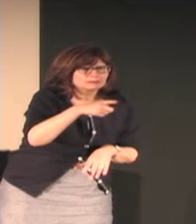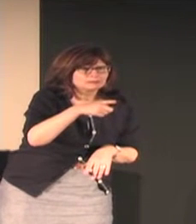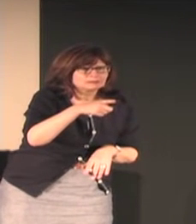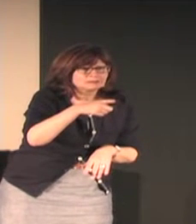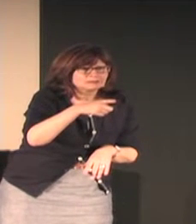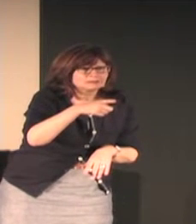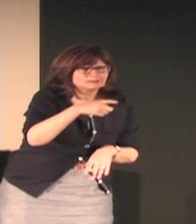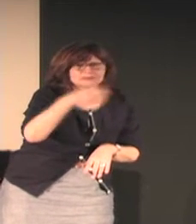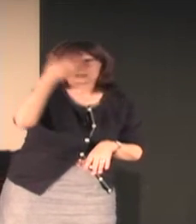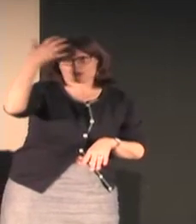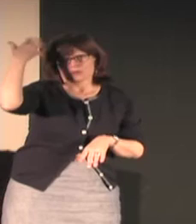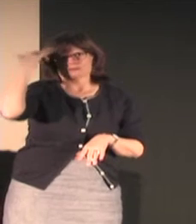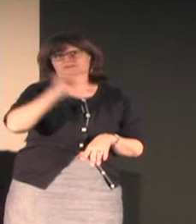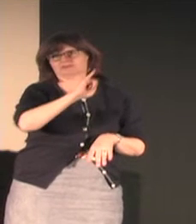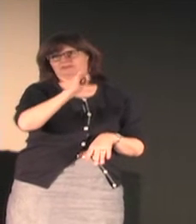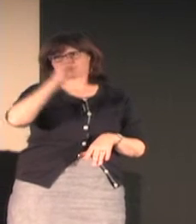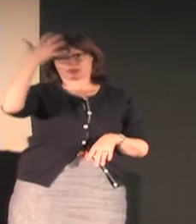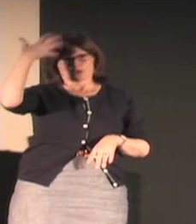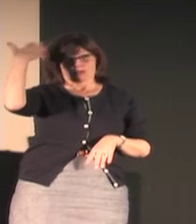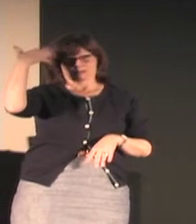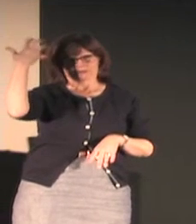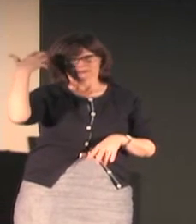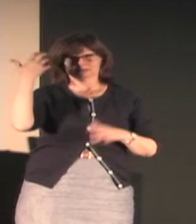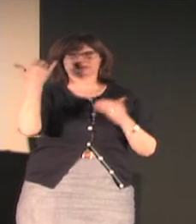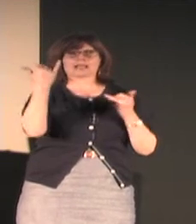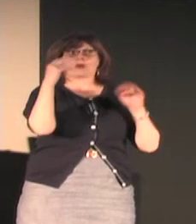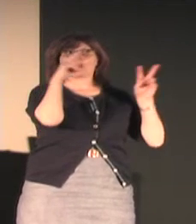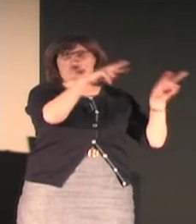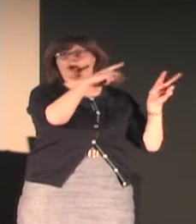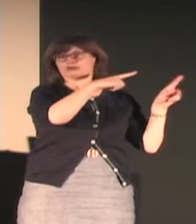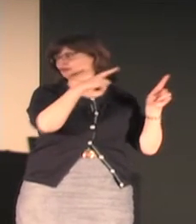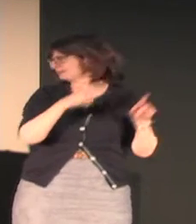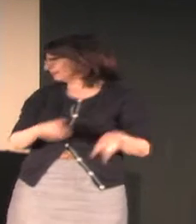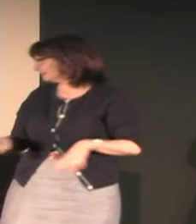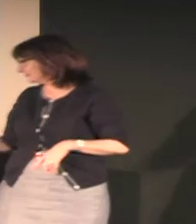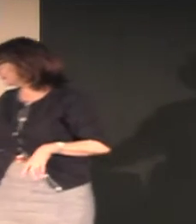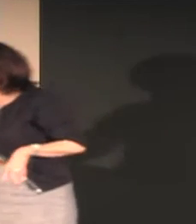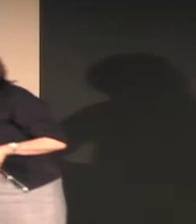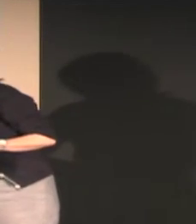what's your sign for poem Kevin okay which is the same sign that I use now watch this